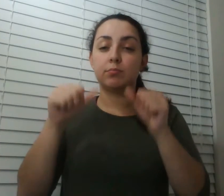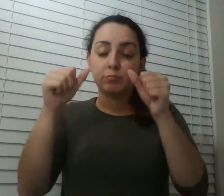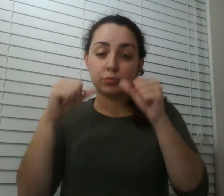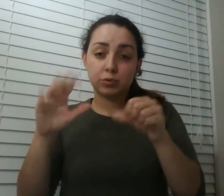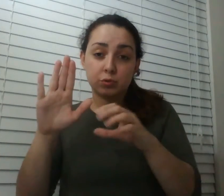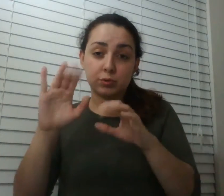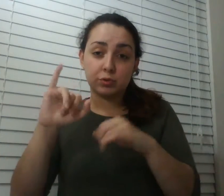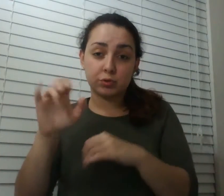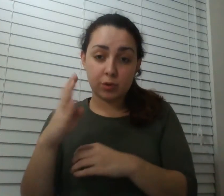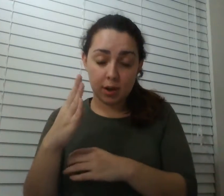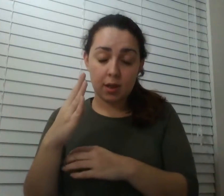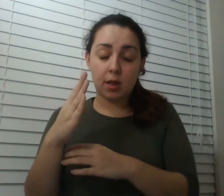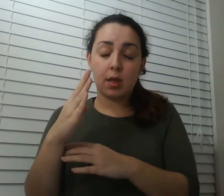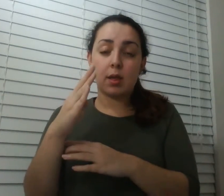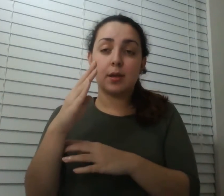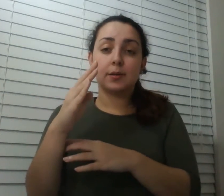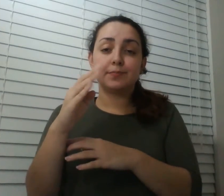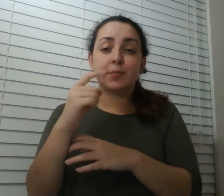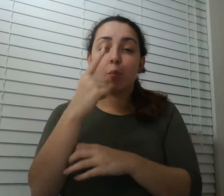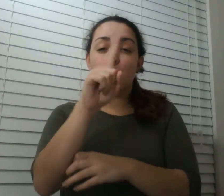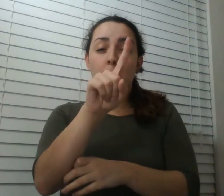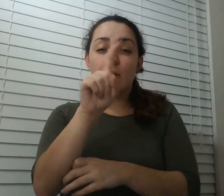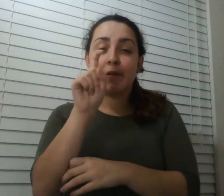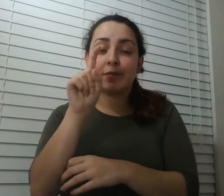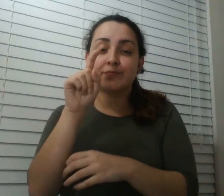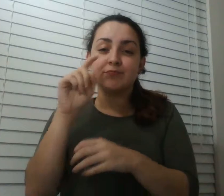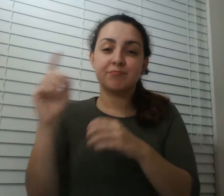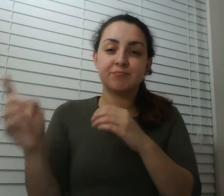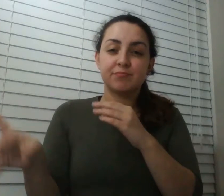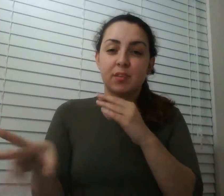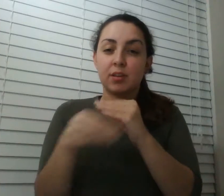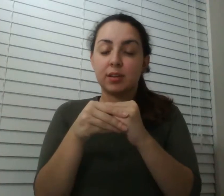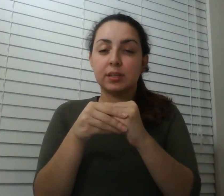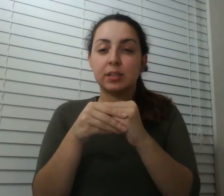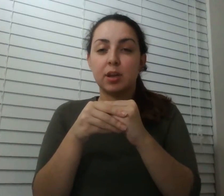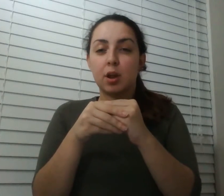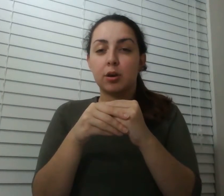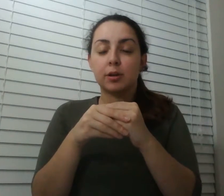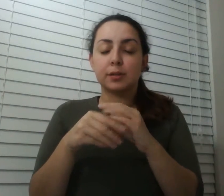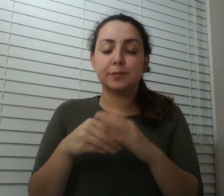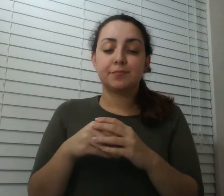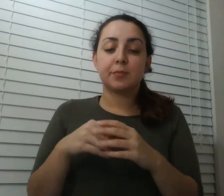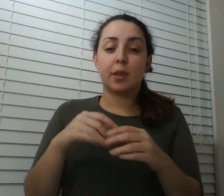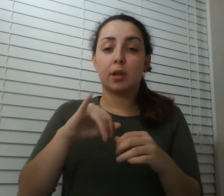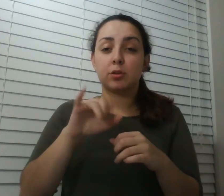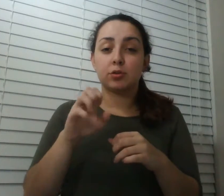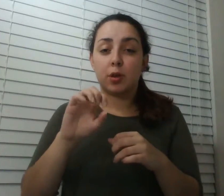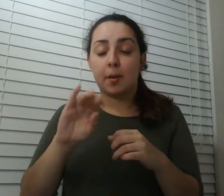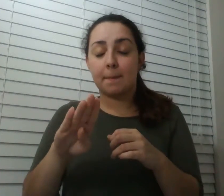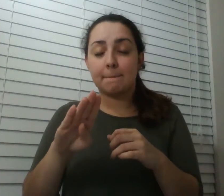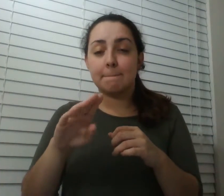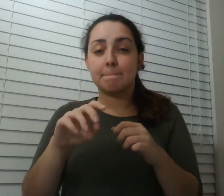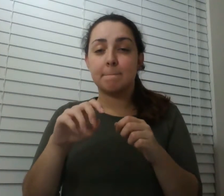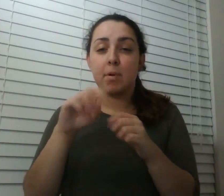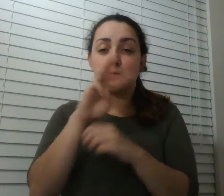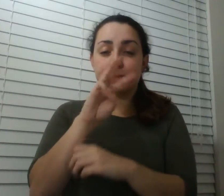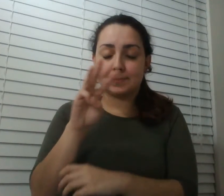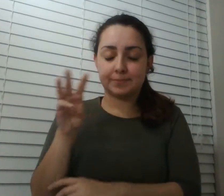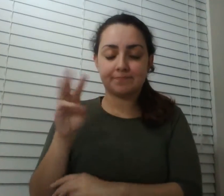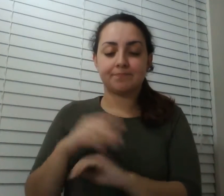sites 100 plus with just one click let zip recruiter's powerful technology match your job to the right candidates and use their